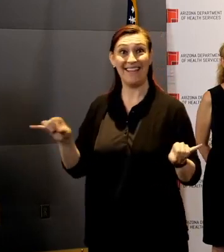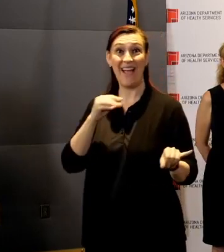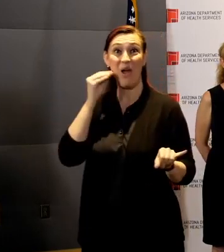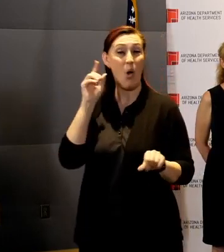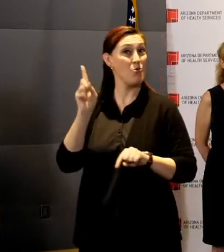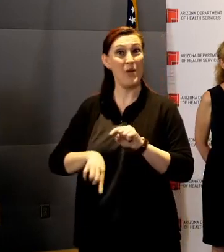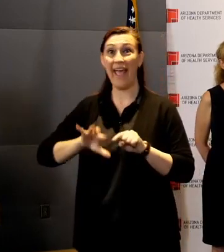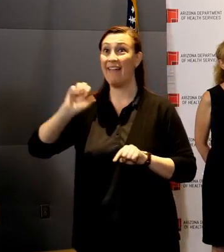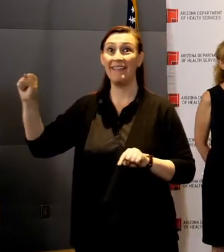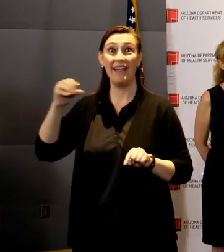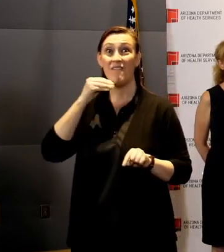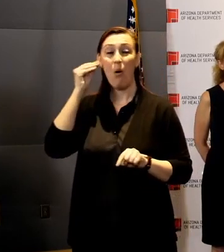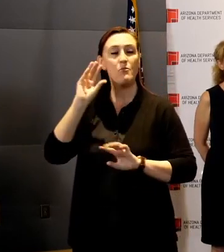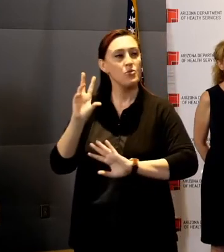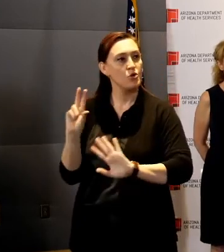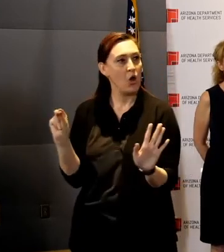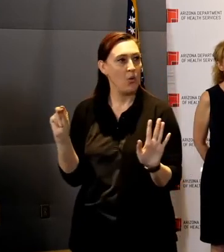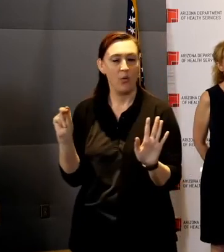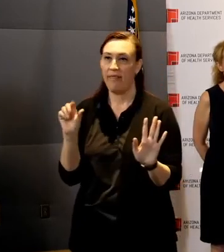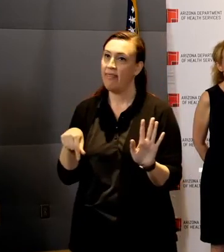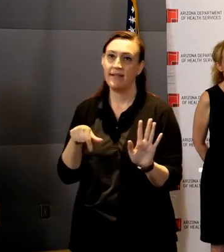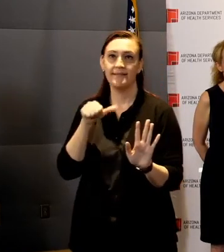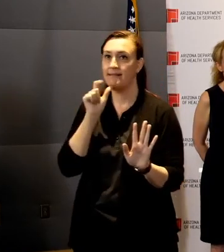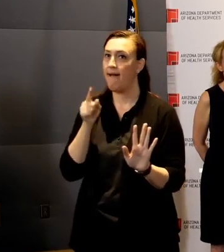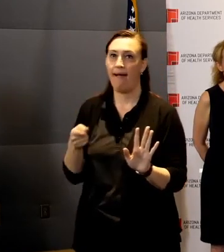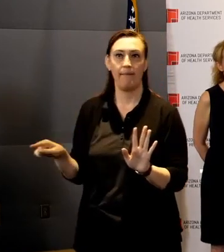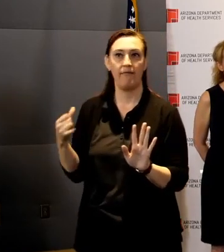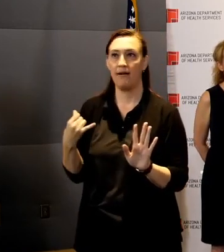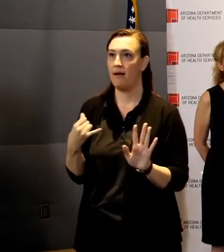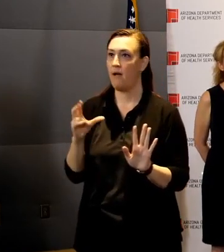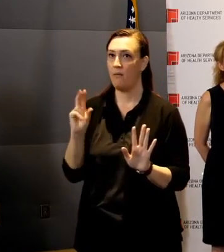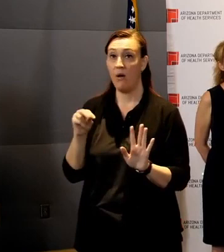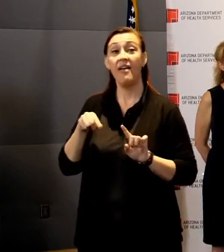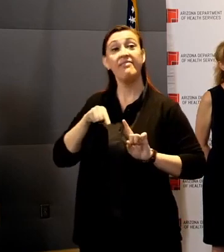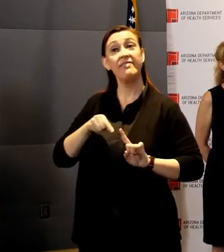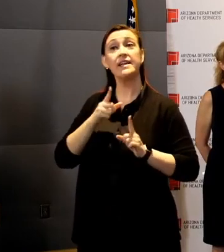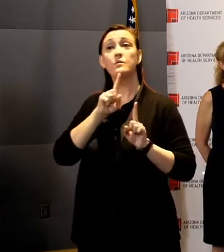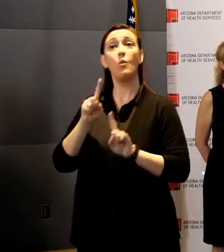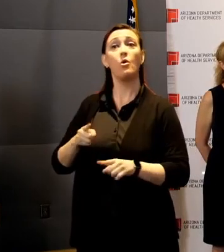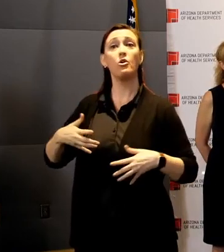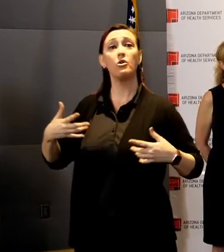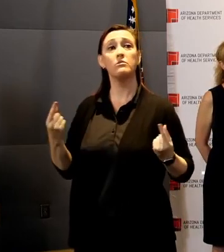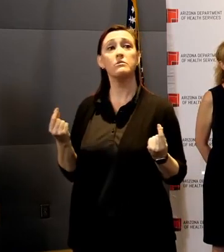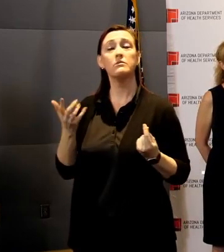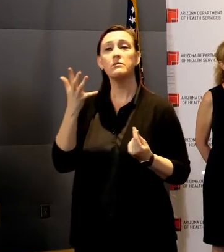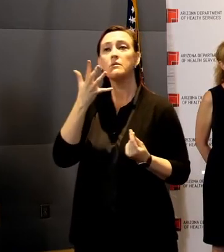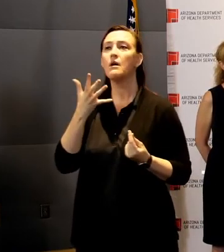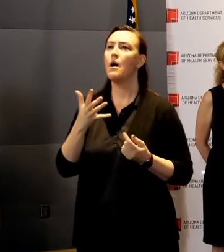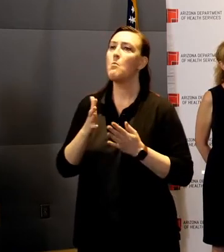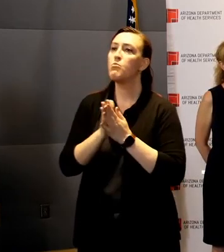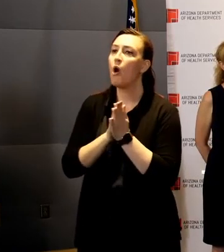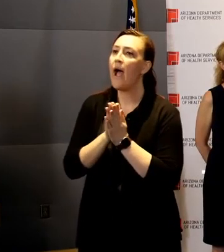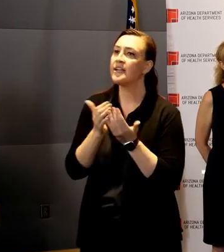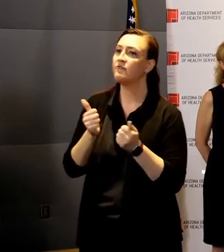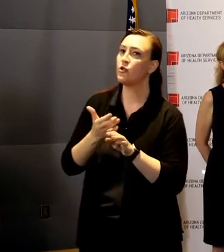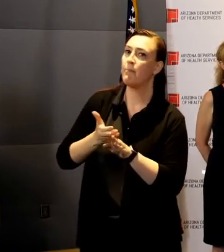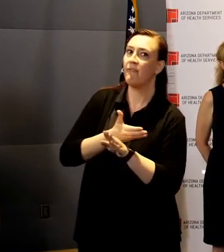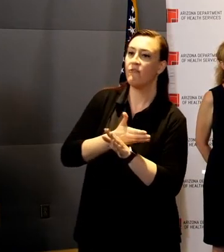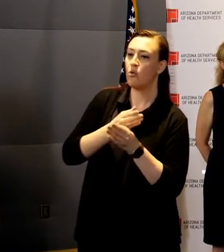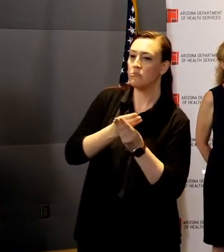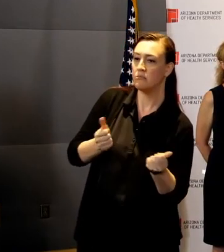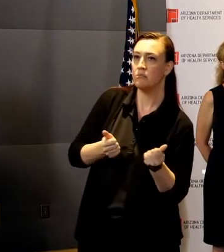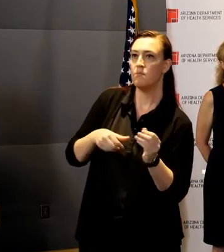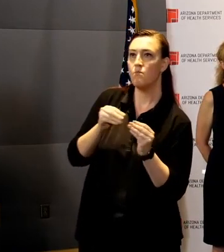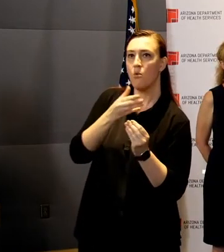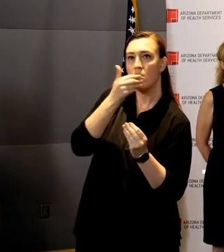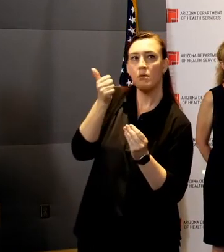policy as other states have done. This is a proactive and administrative measure that ensures